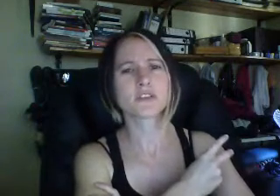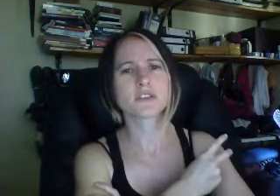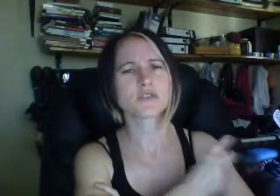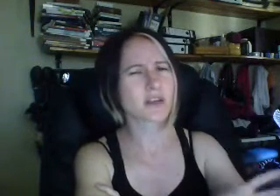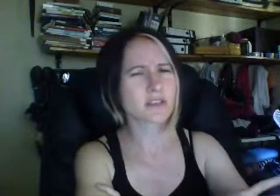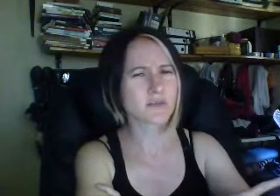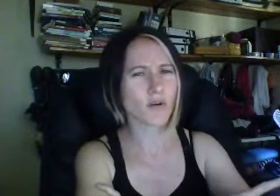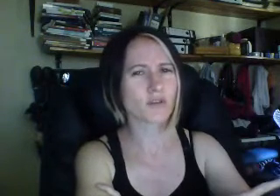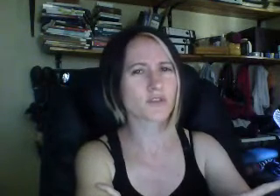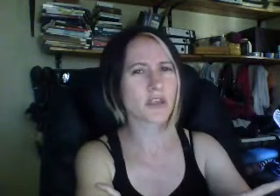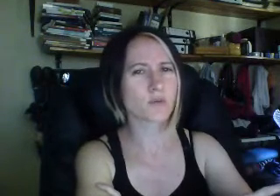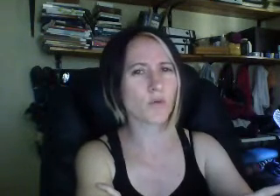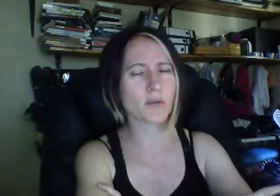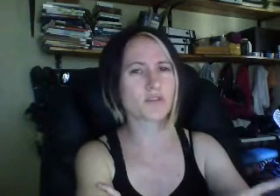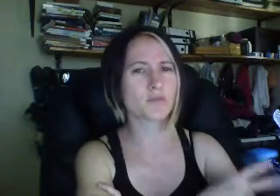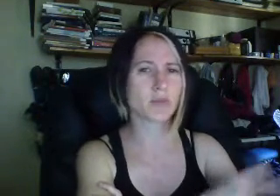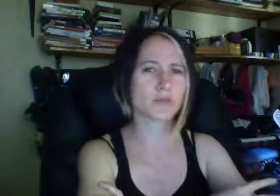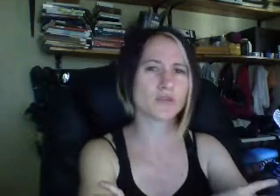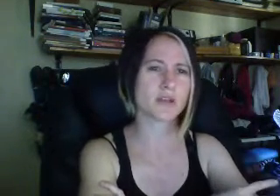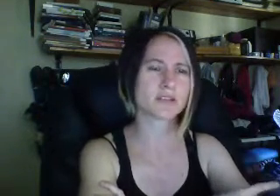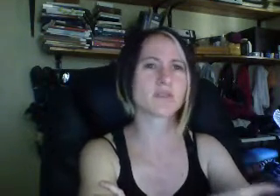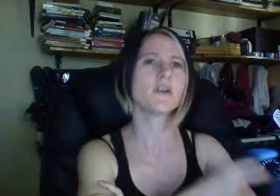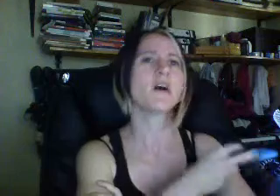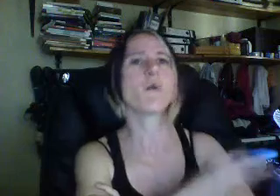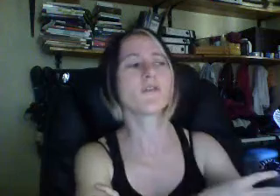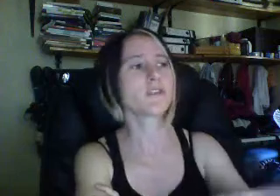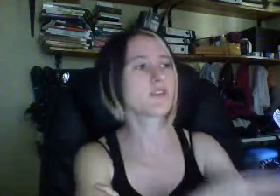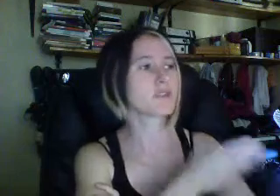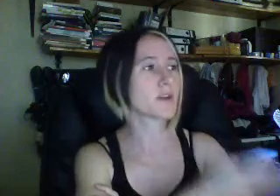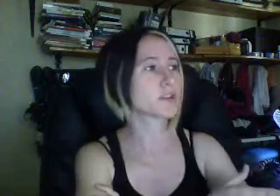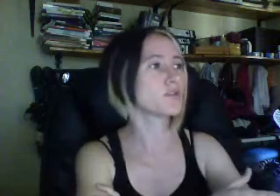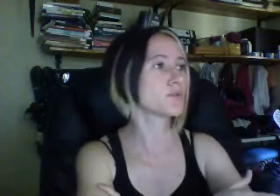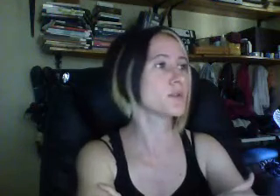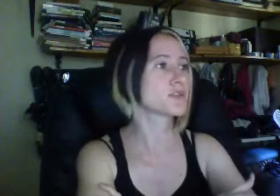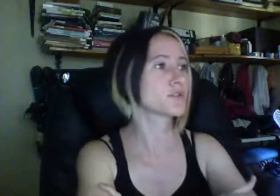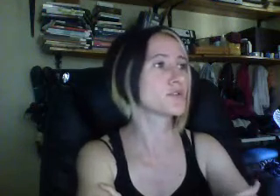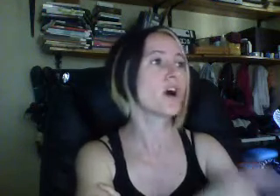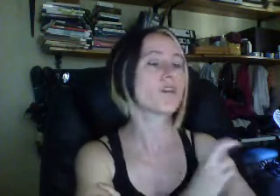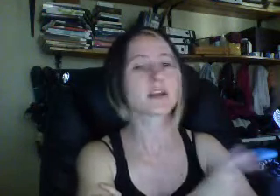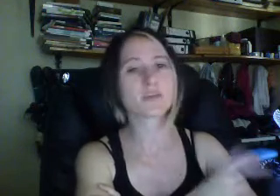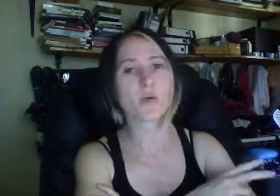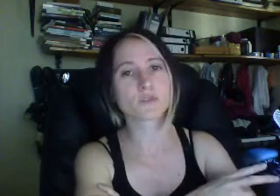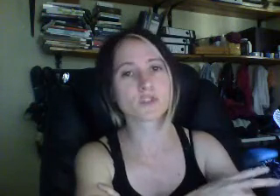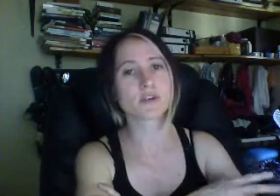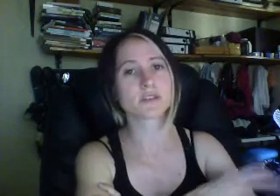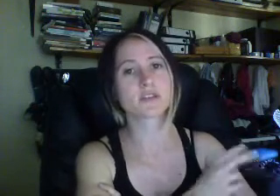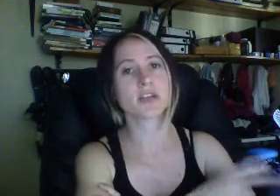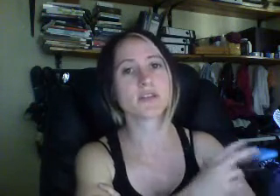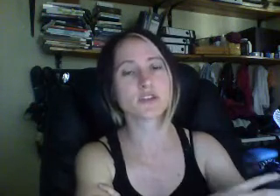not there's drugs involved to get the woman to be able to do that stuff, more often than not if you actually do your research of ex-porn stars that share their